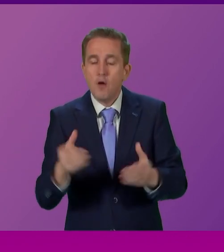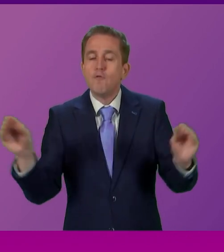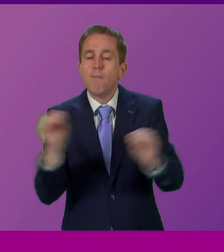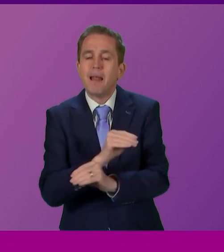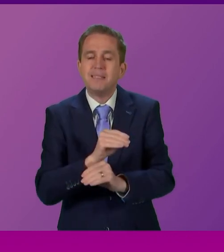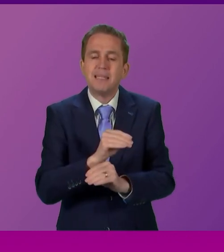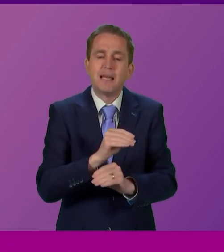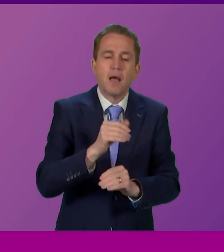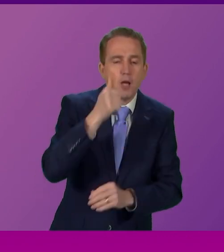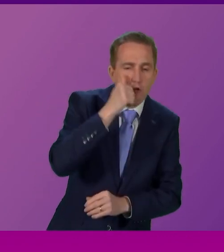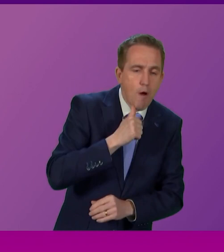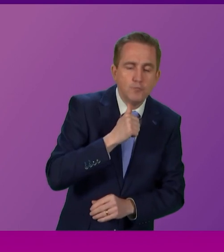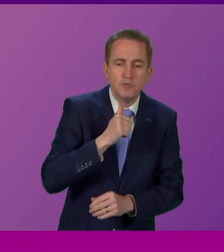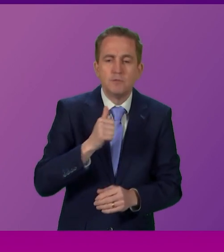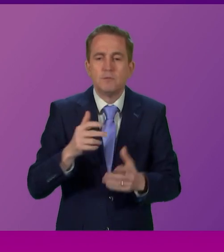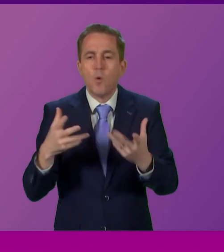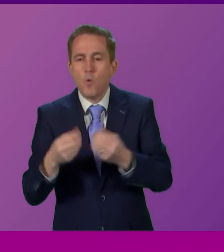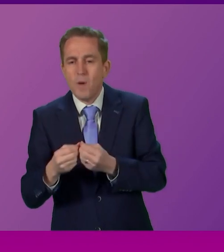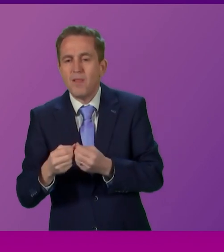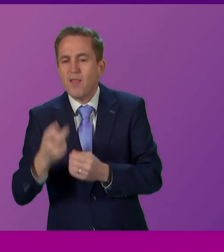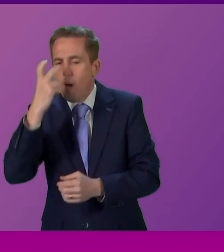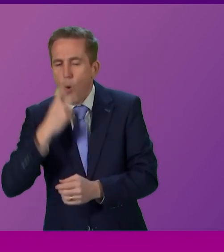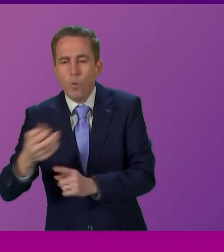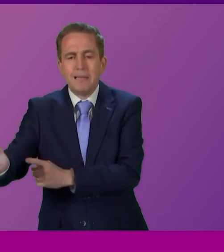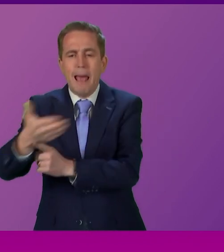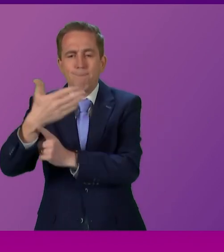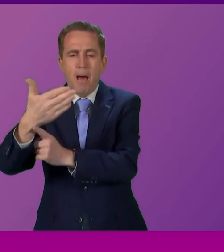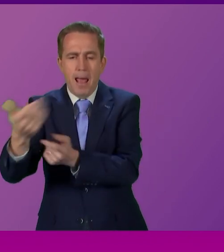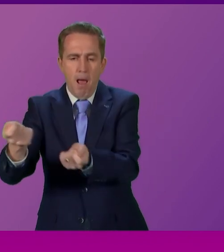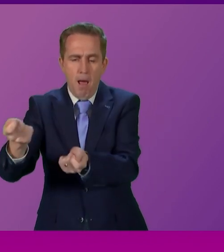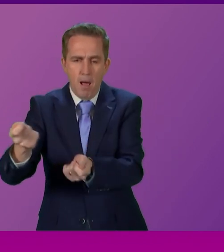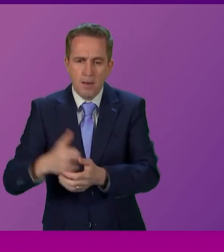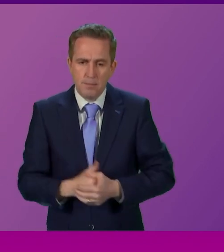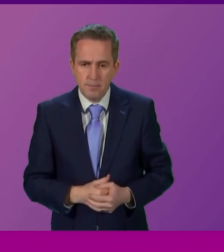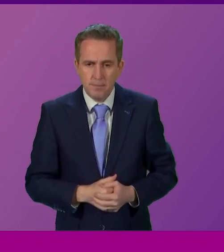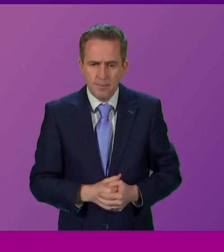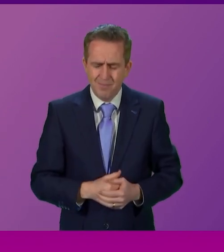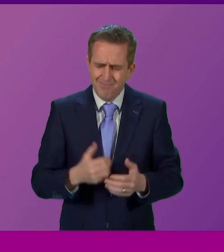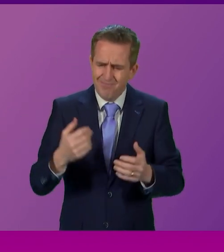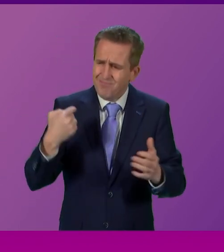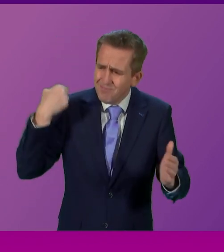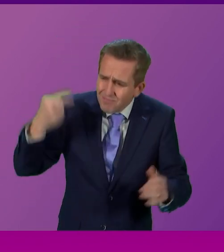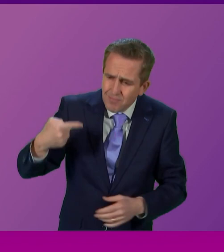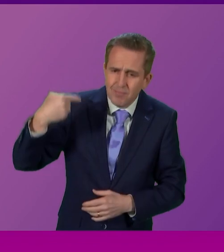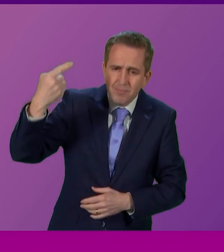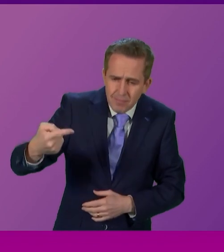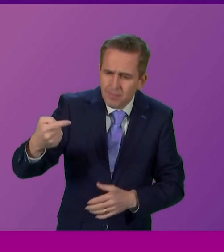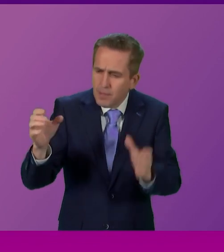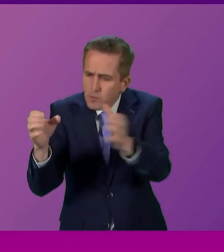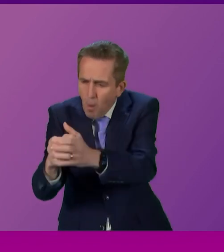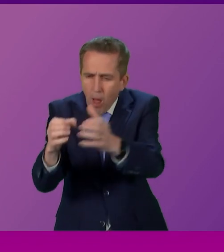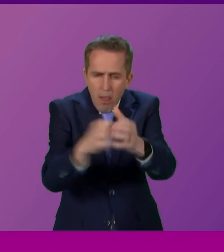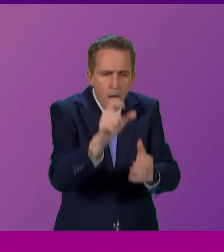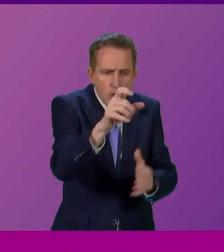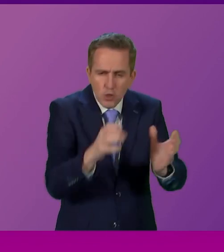of empire. The indignation that's shown when example upon example of success of smaller independent states are